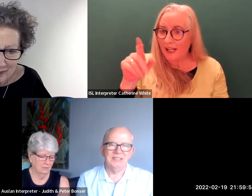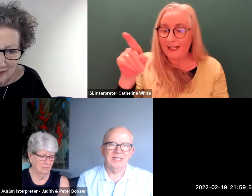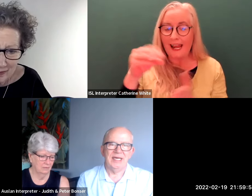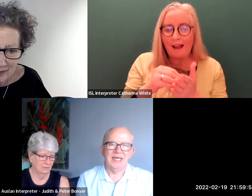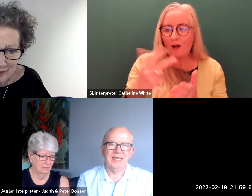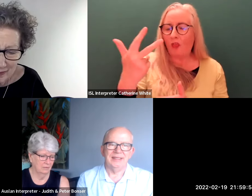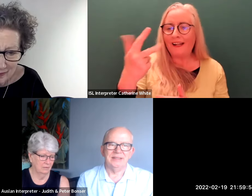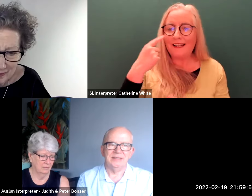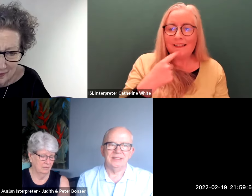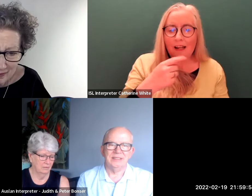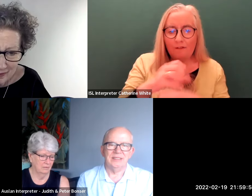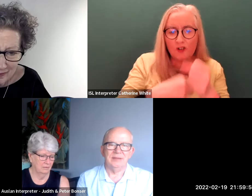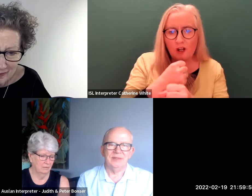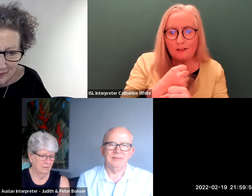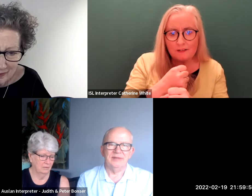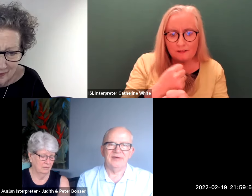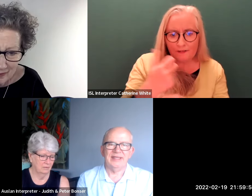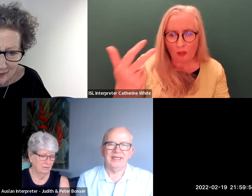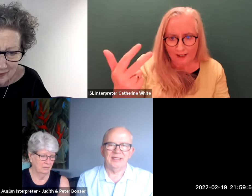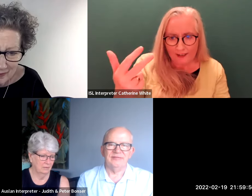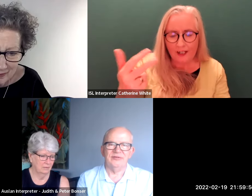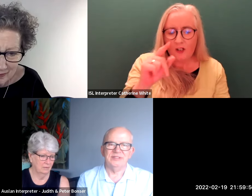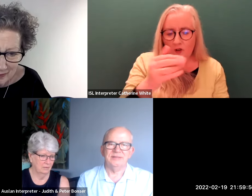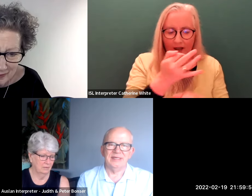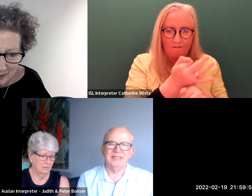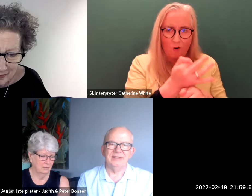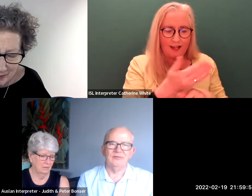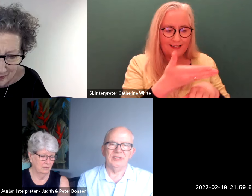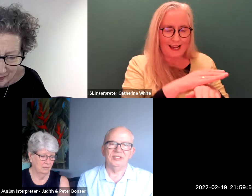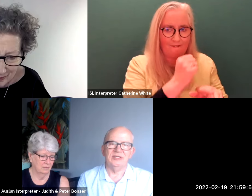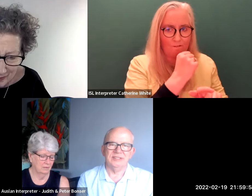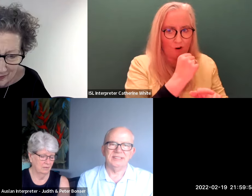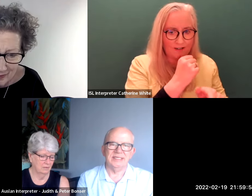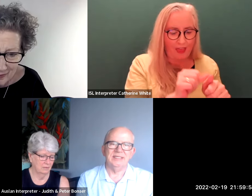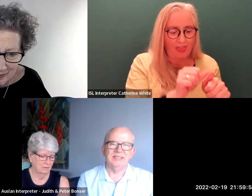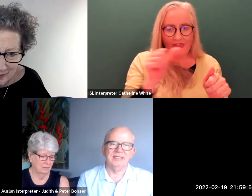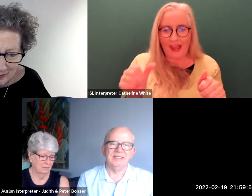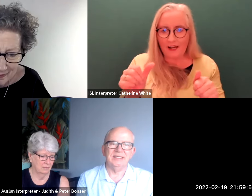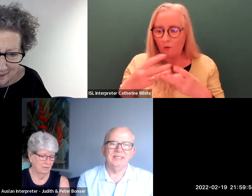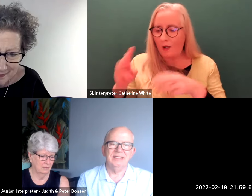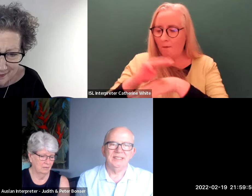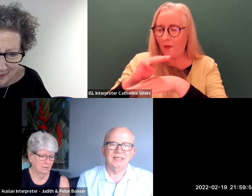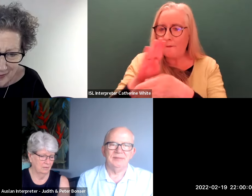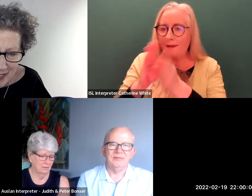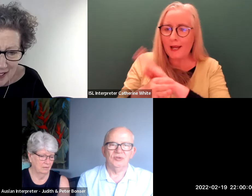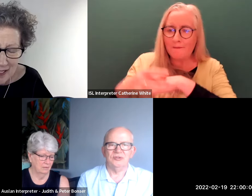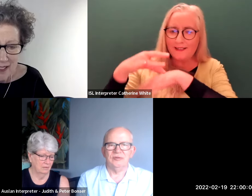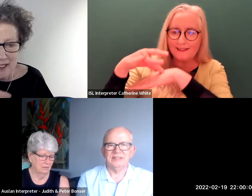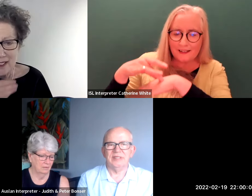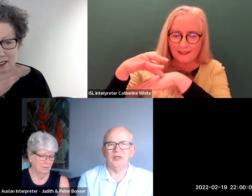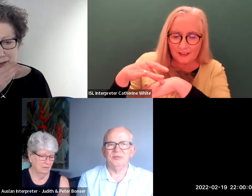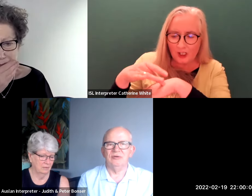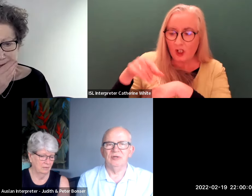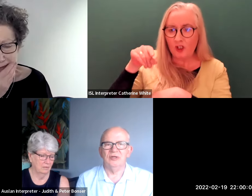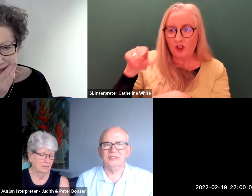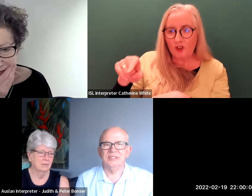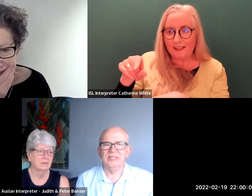and um the father had died first the mother when she got sick then um talked to us